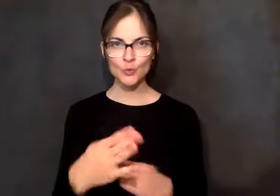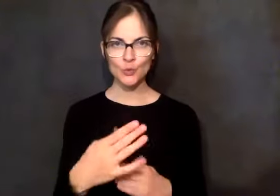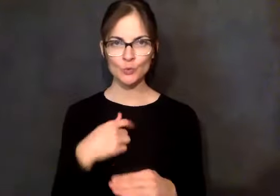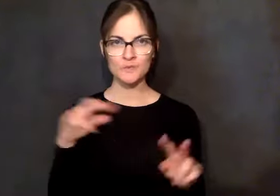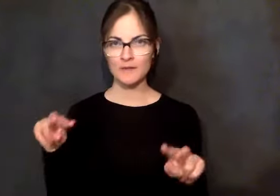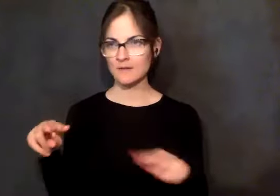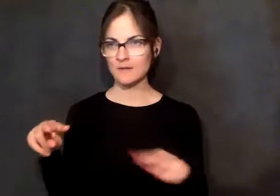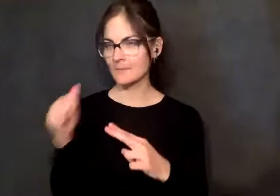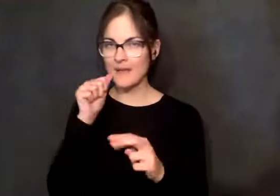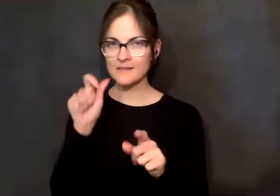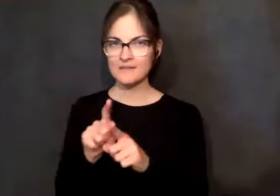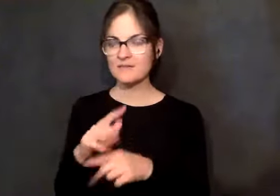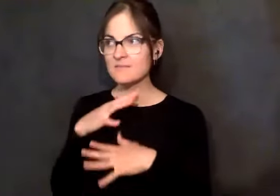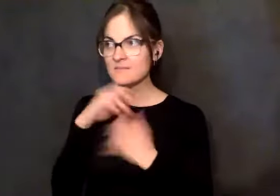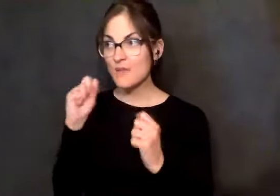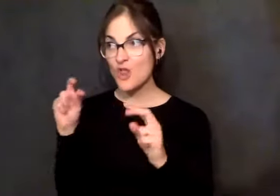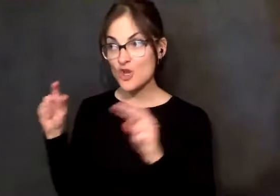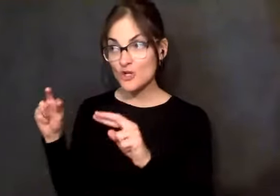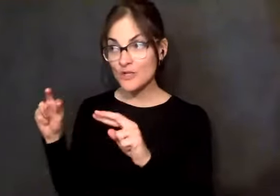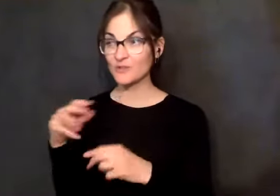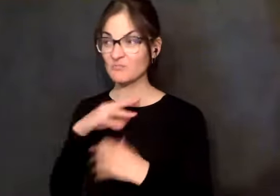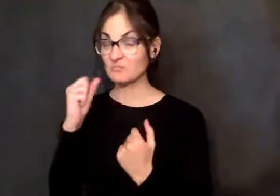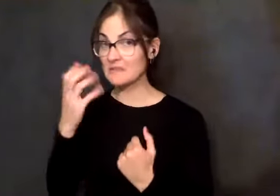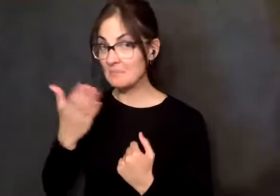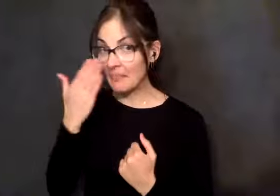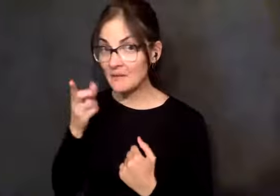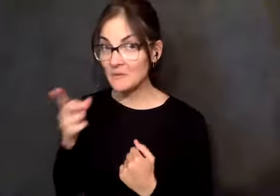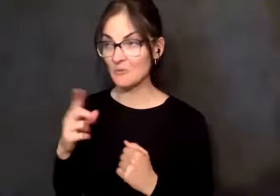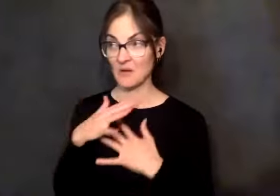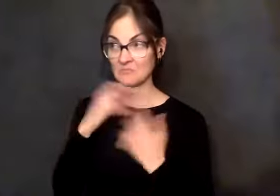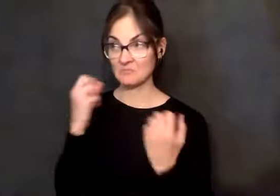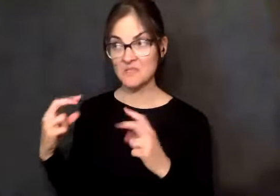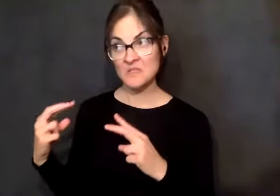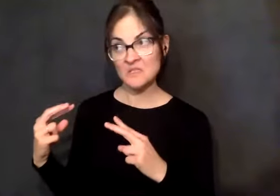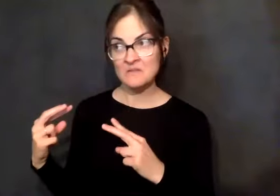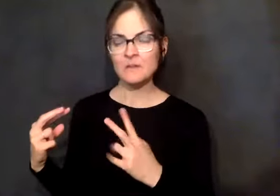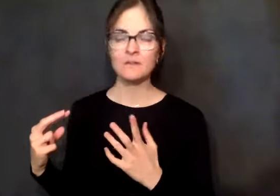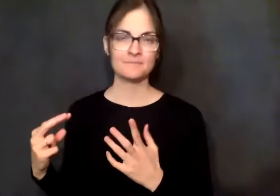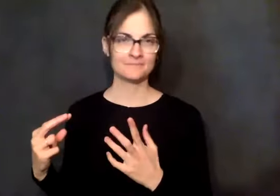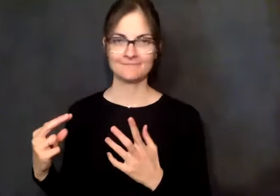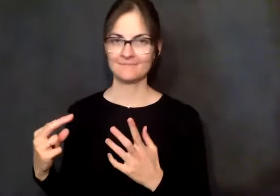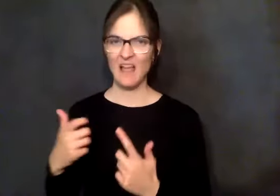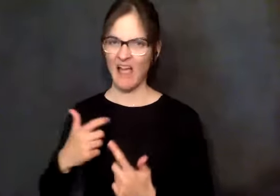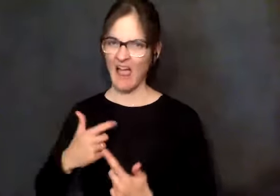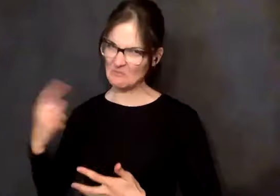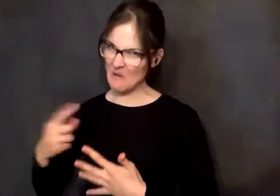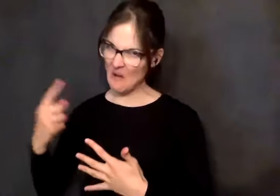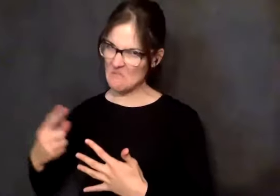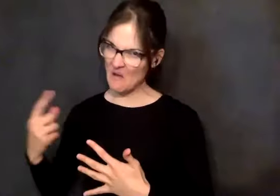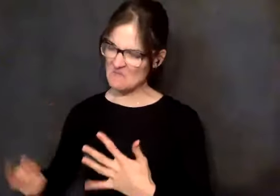need two rooms. And I turned to my sister. I'm tired of looking at you. I'm tired of smelling of you. I'm tired of hearing you gag in the morning. And I began to do just like